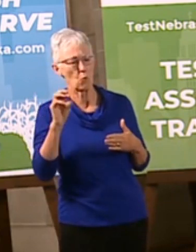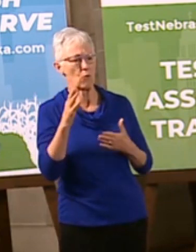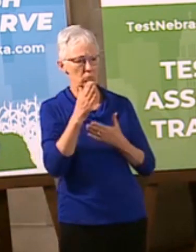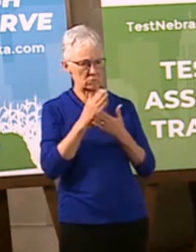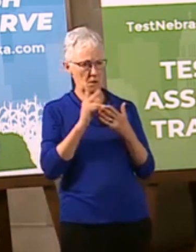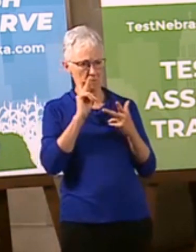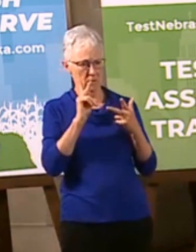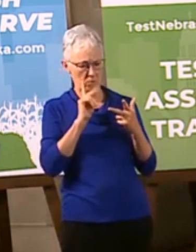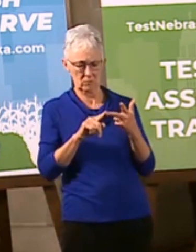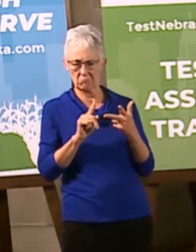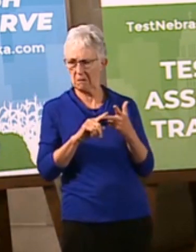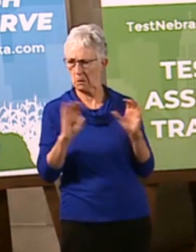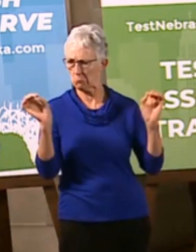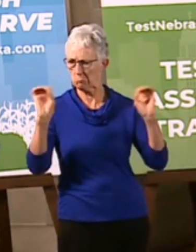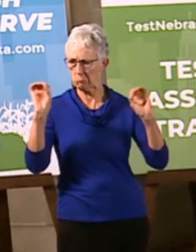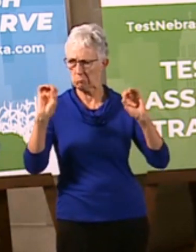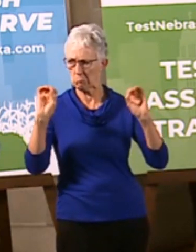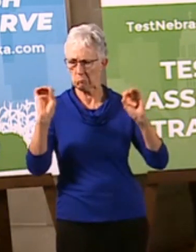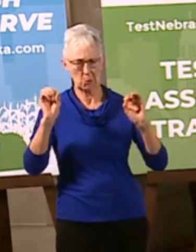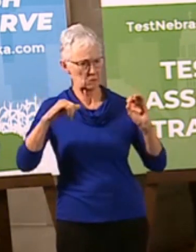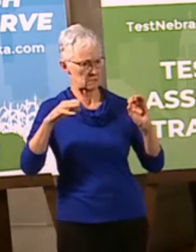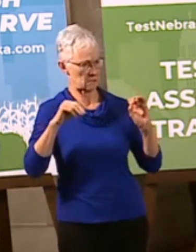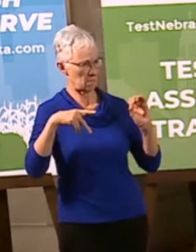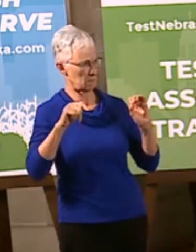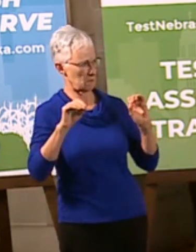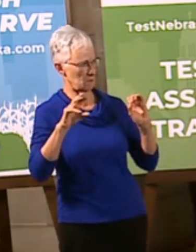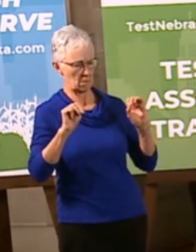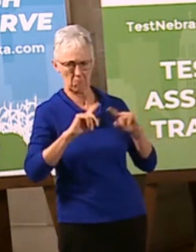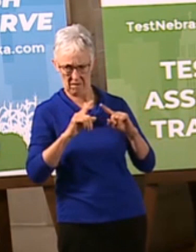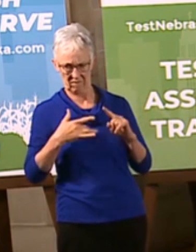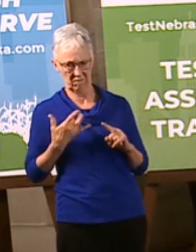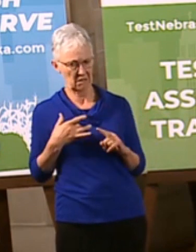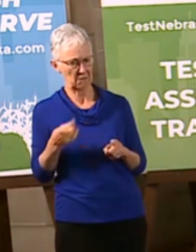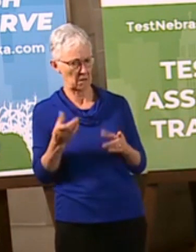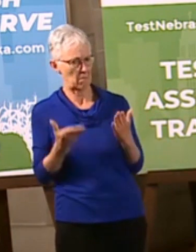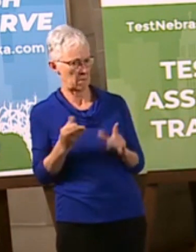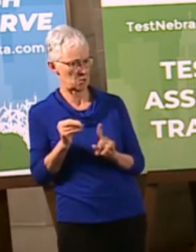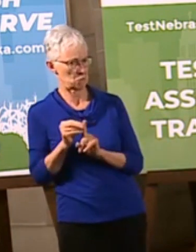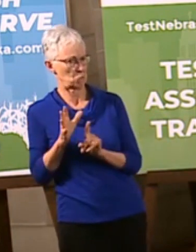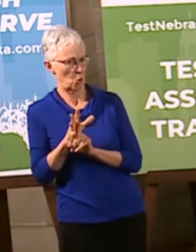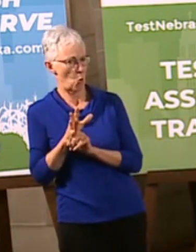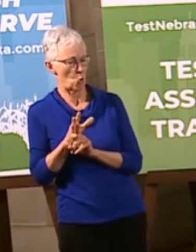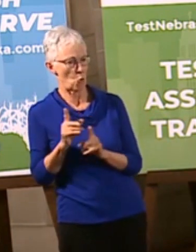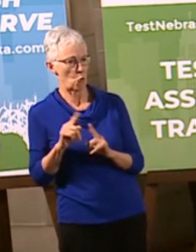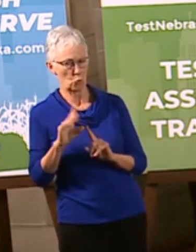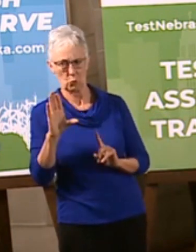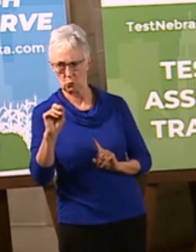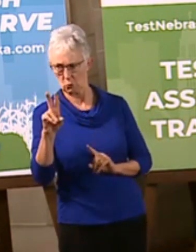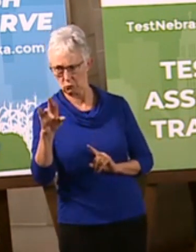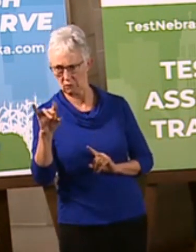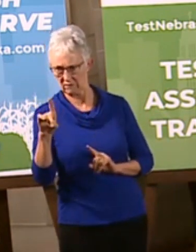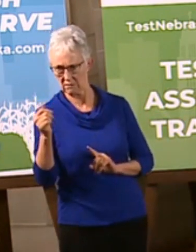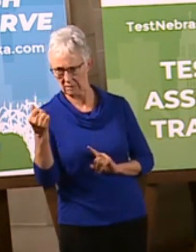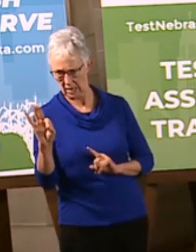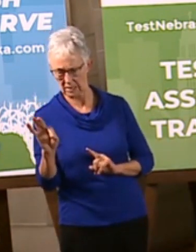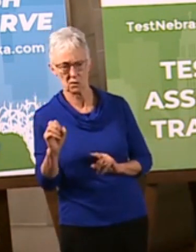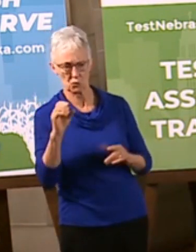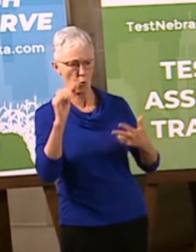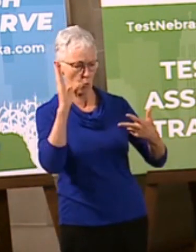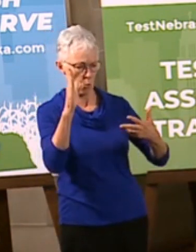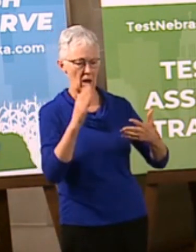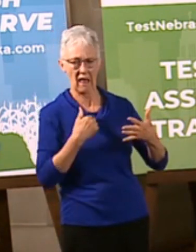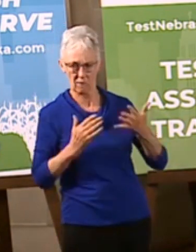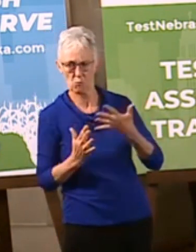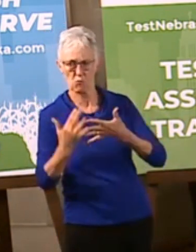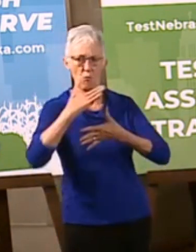asymptomatic. And so we want all Nebraskans to participate in slowing the spread here in Nebraska. Every